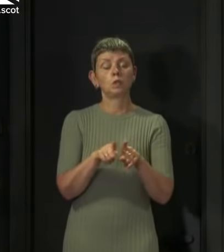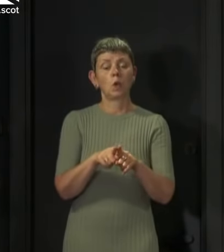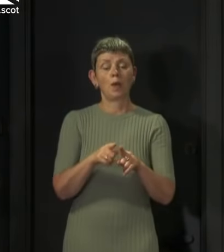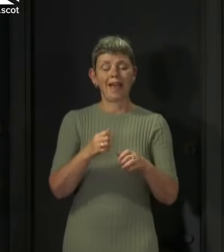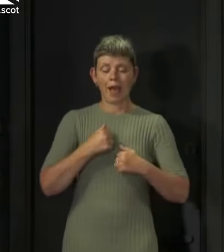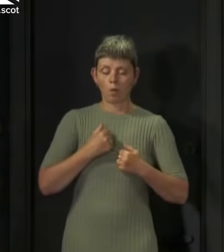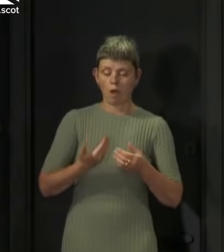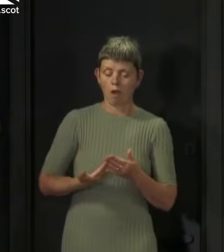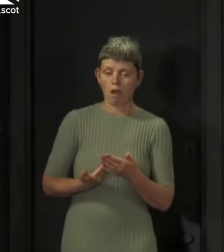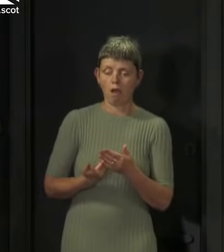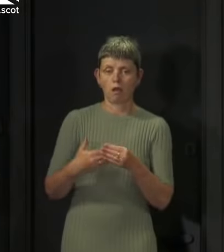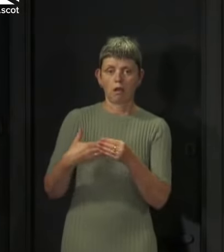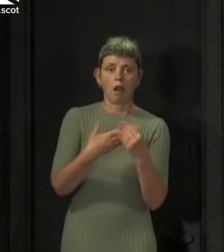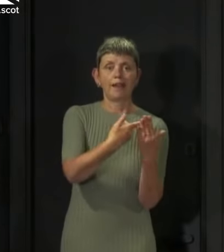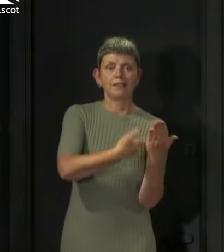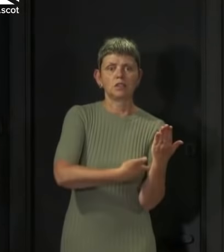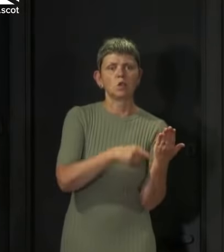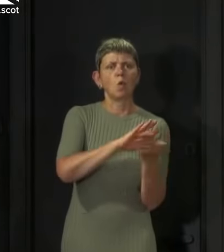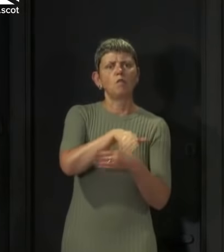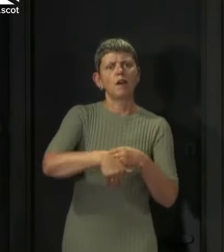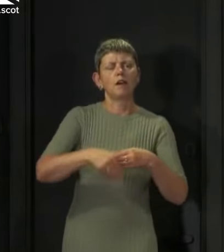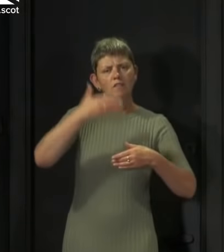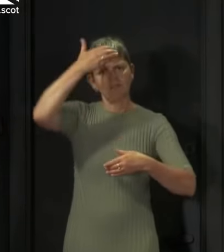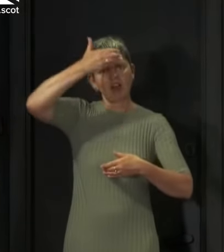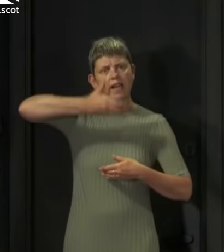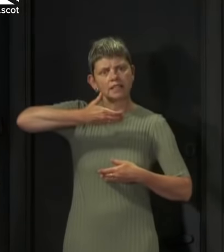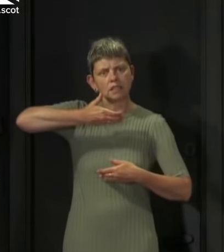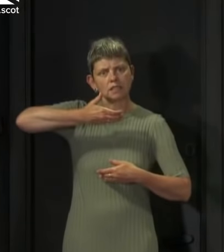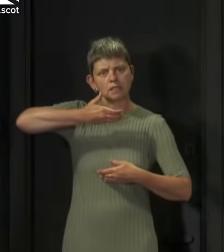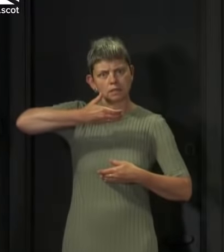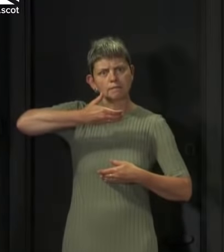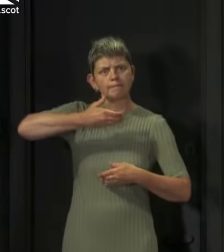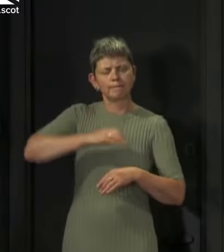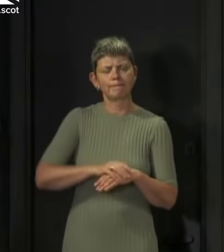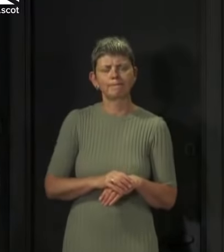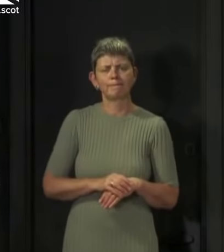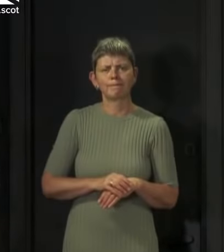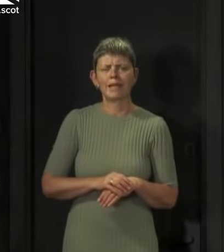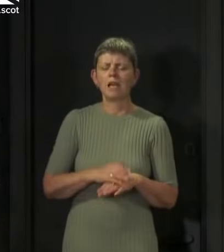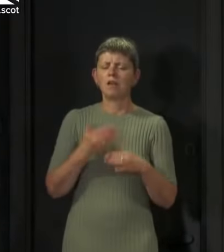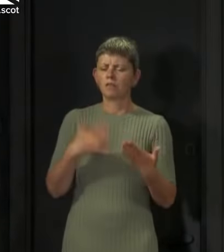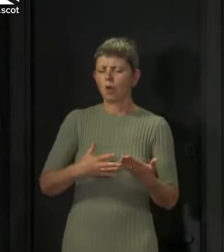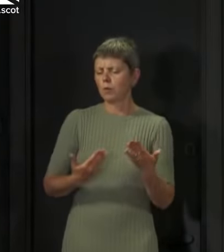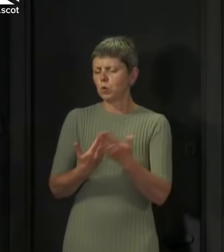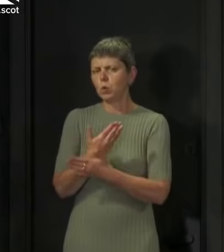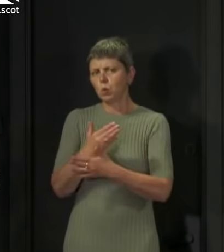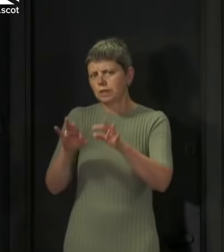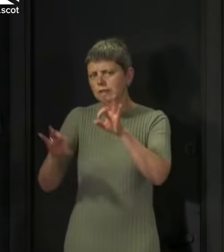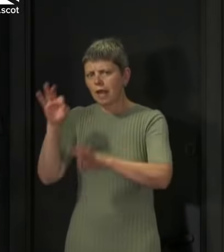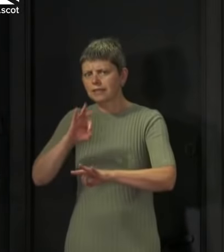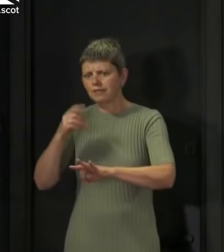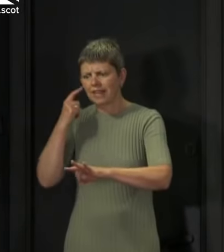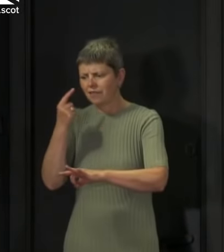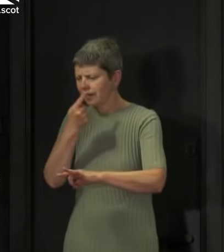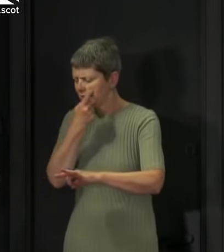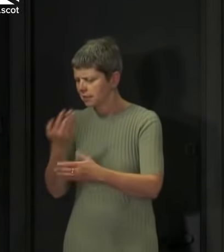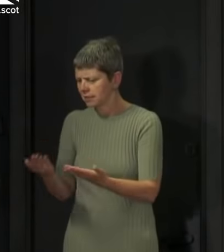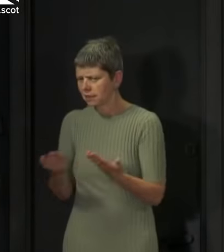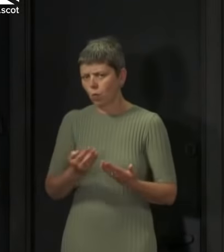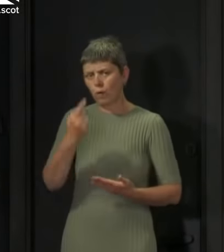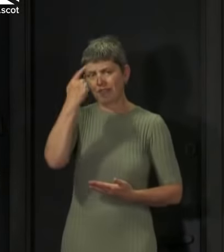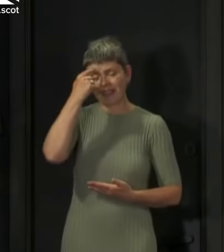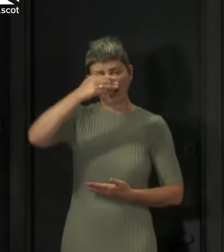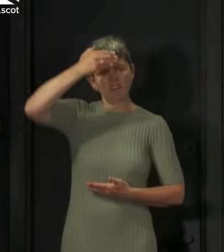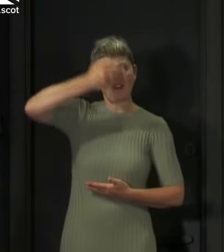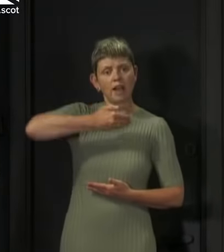guidance on face visors. Based on the latest scientific evidence, we are not convinced that a face visor on its own